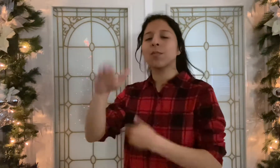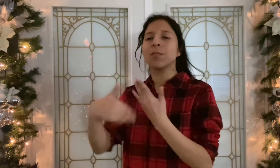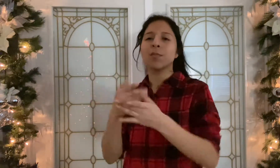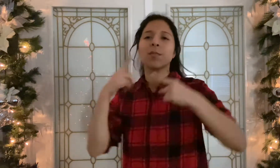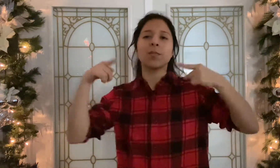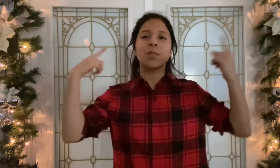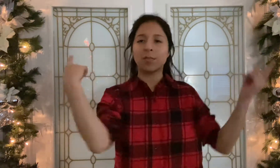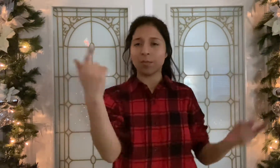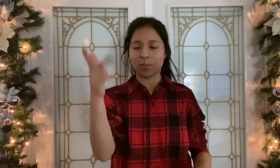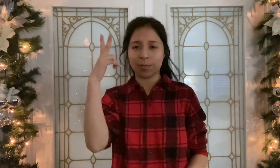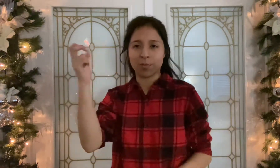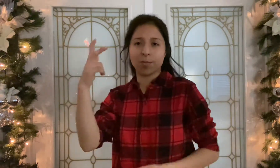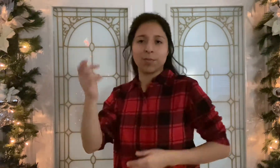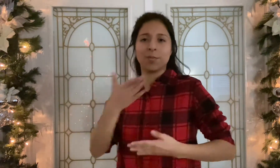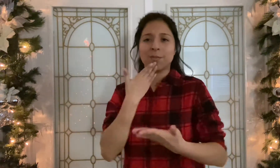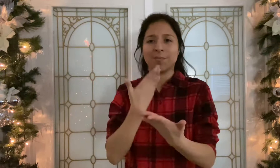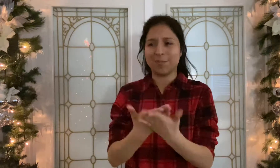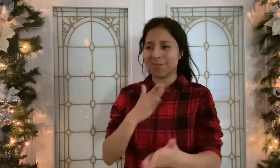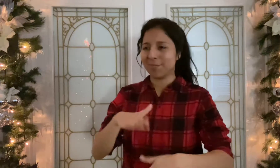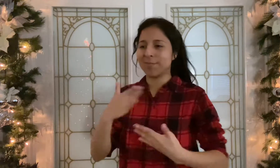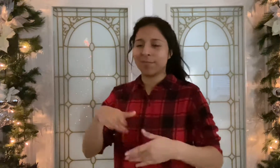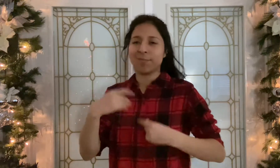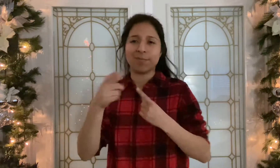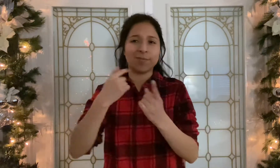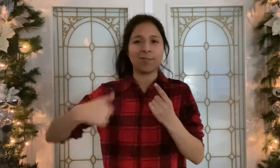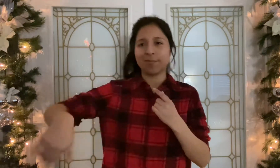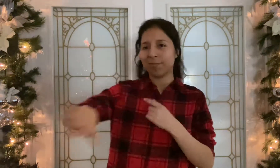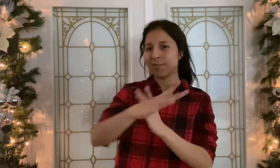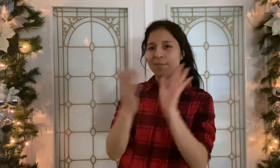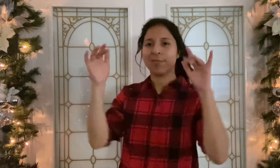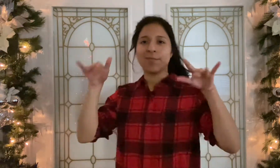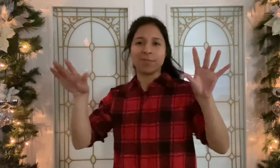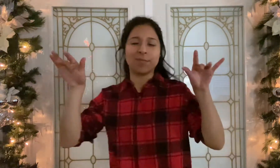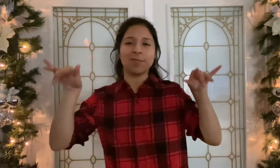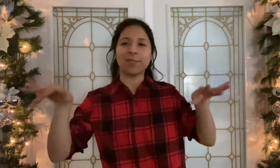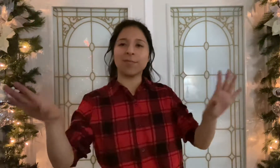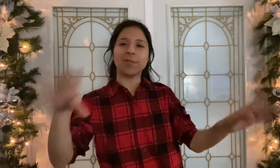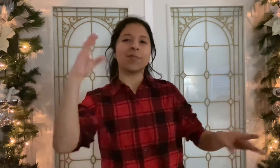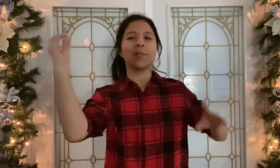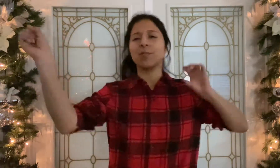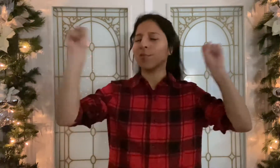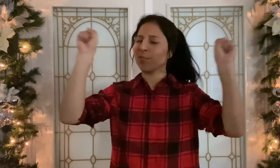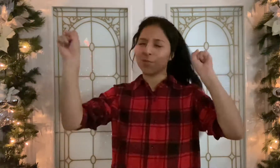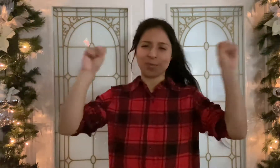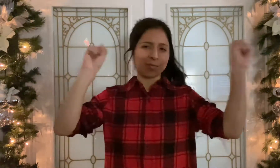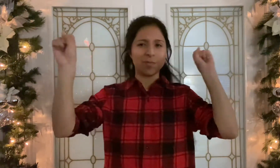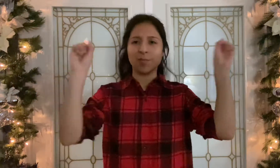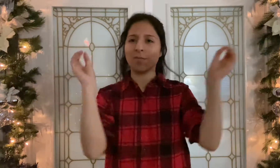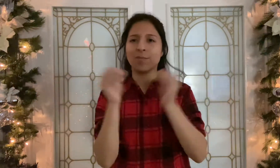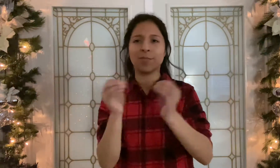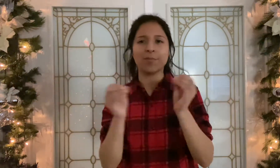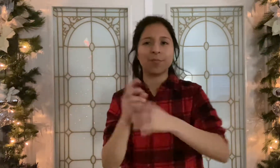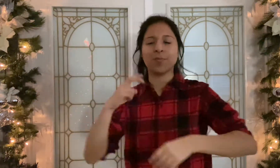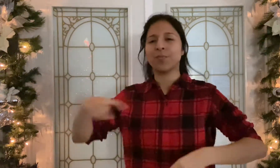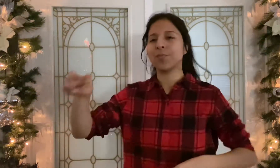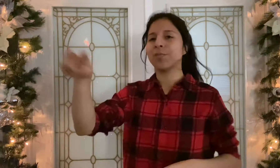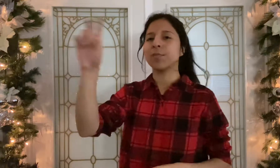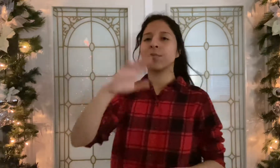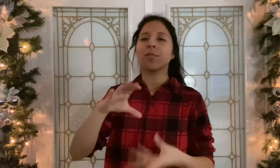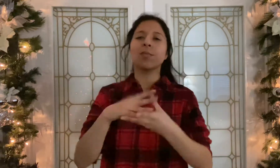all caroling One seems to hear words of good cheer From everywhere, building the end Oh how they pound, raising their sound Door, hell, and